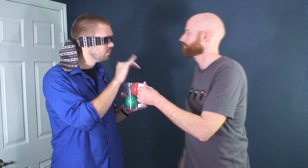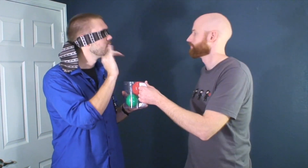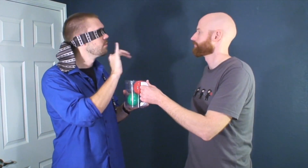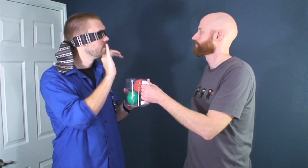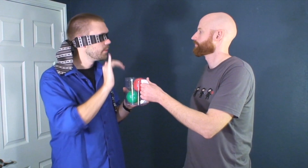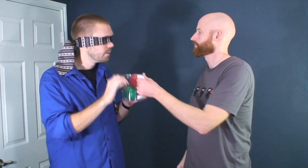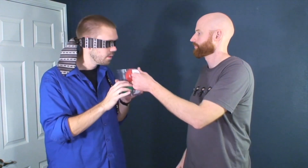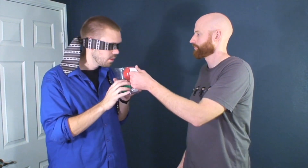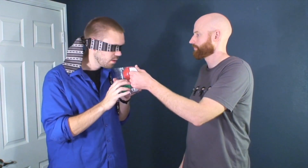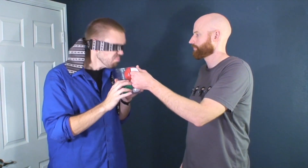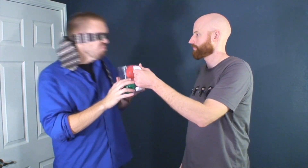okay